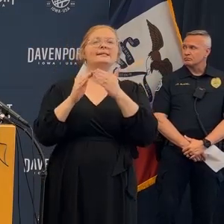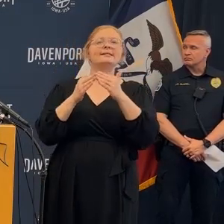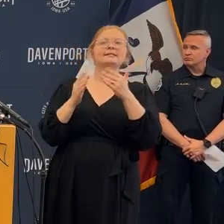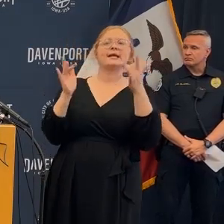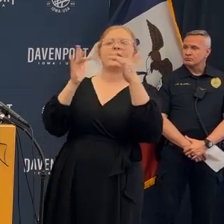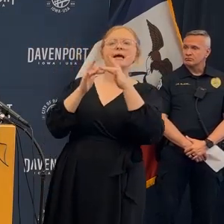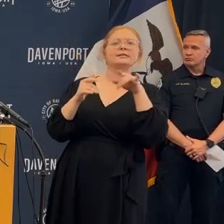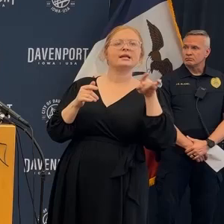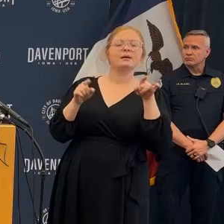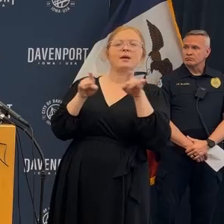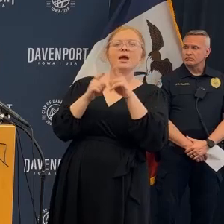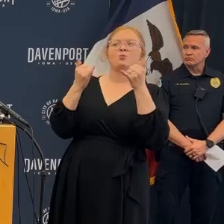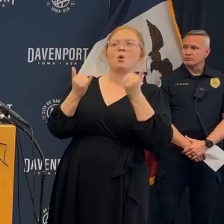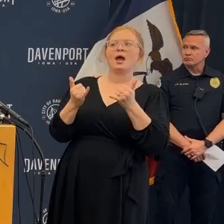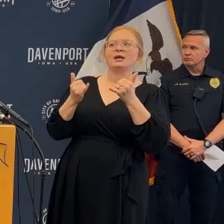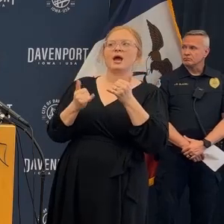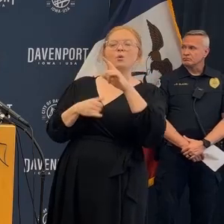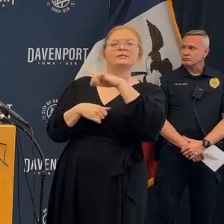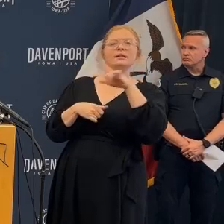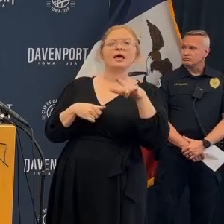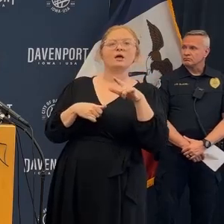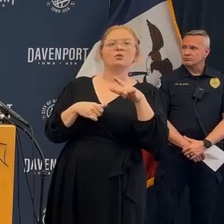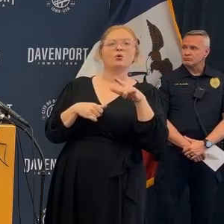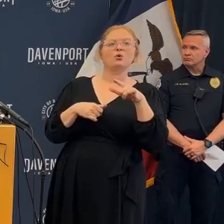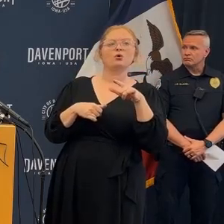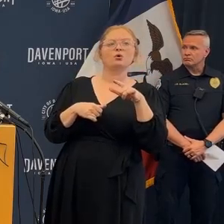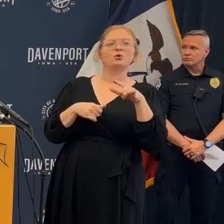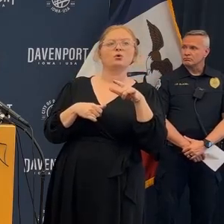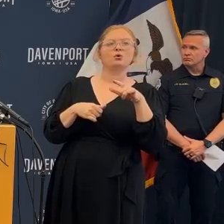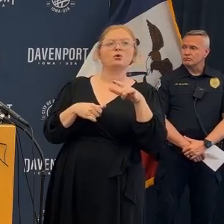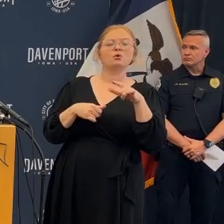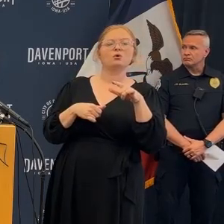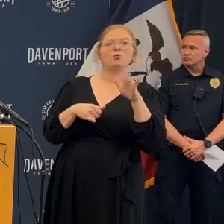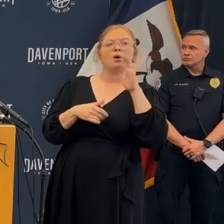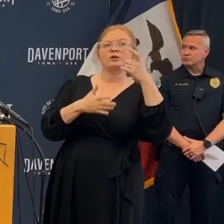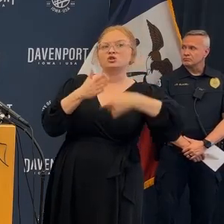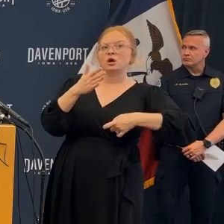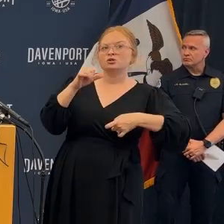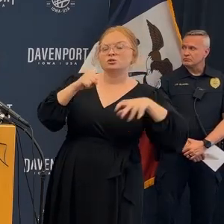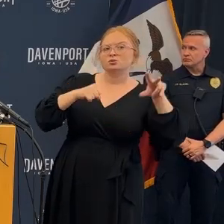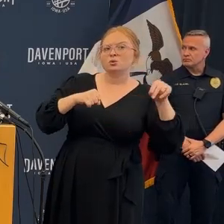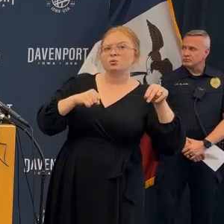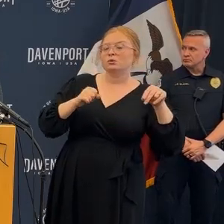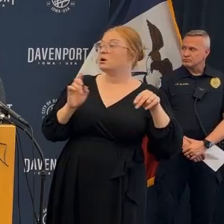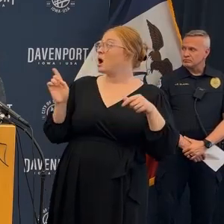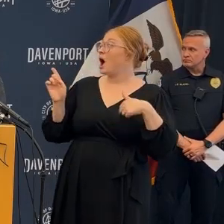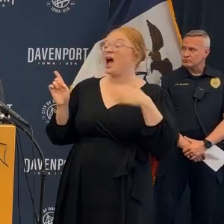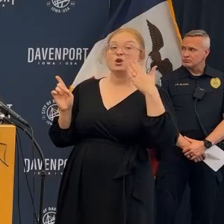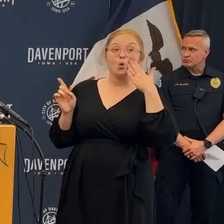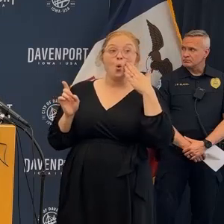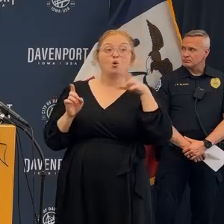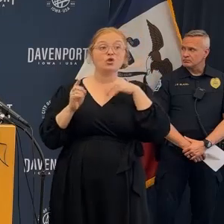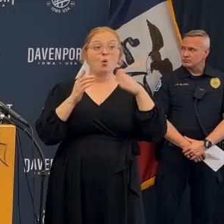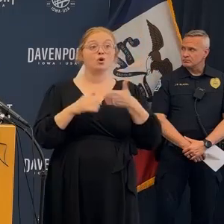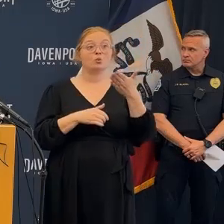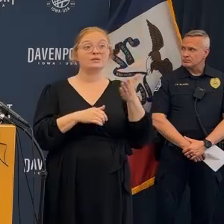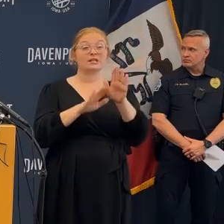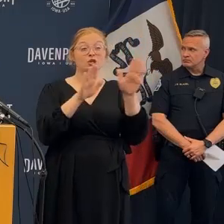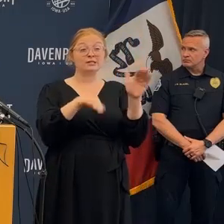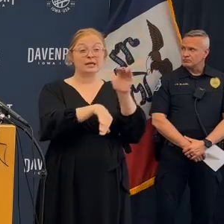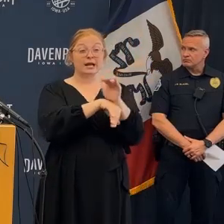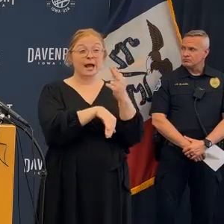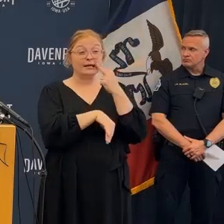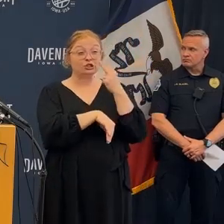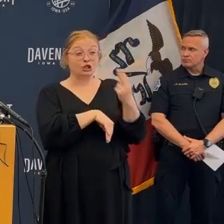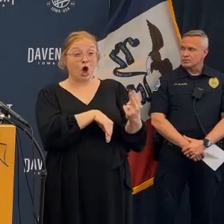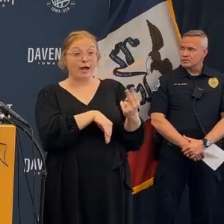all I can tell you is I'm committed to finding out sir in the back what is the name of the owner has the city been in contact with the owner and